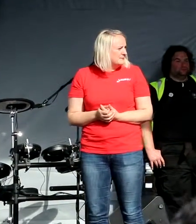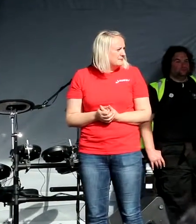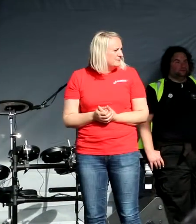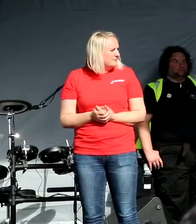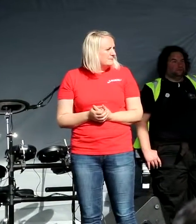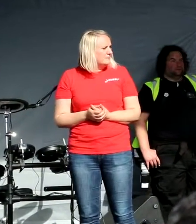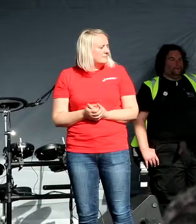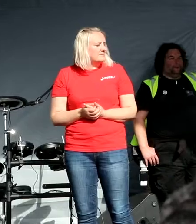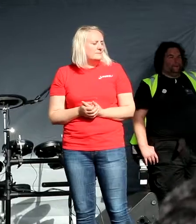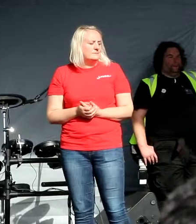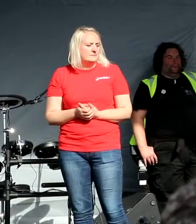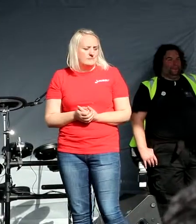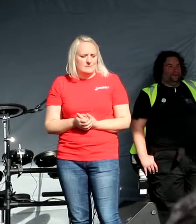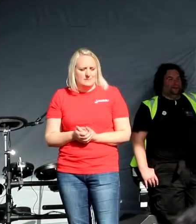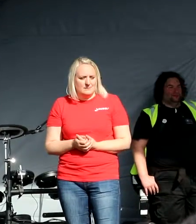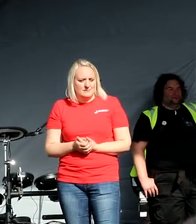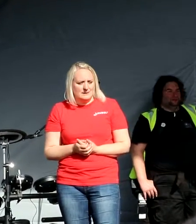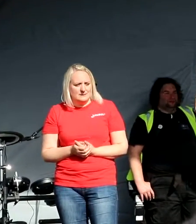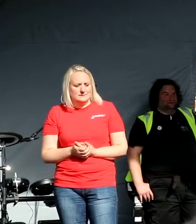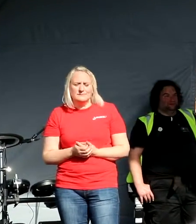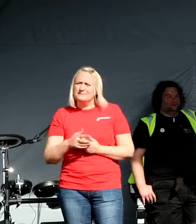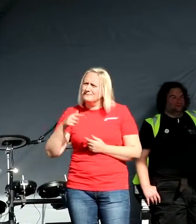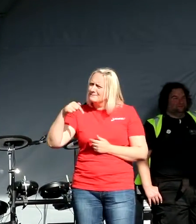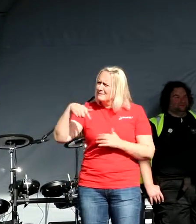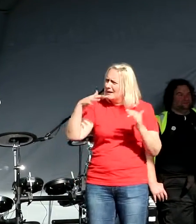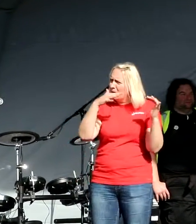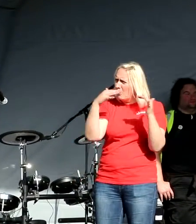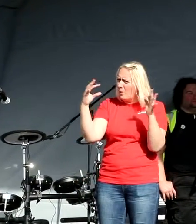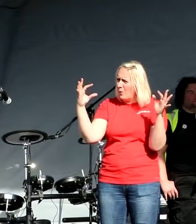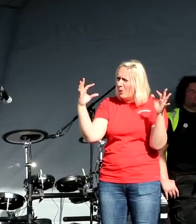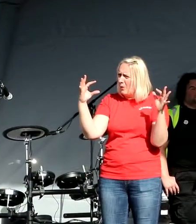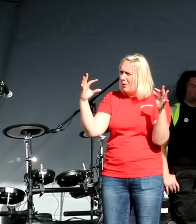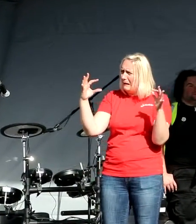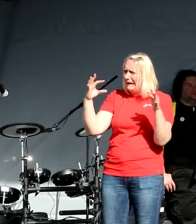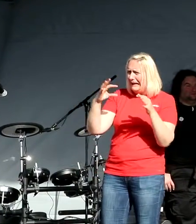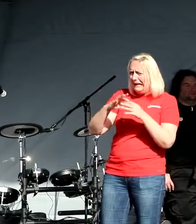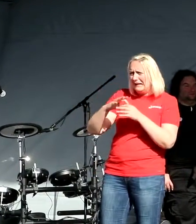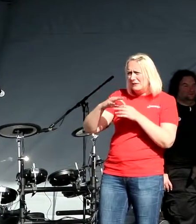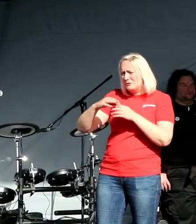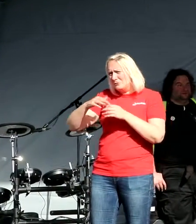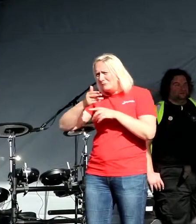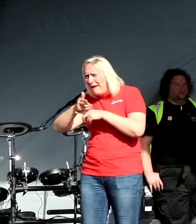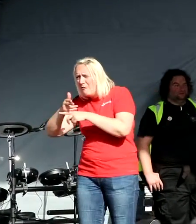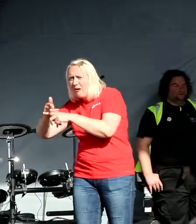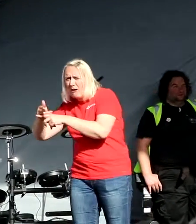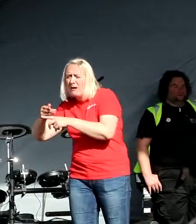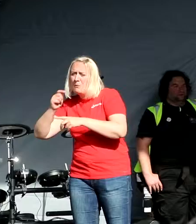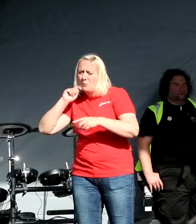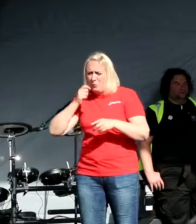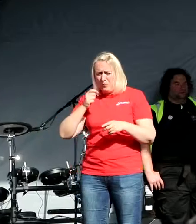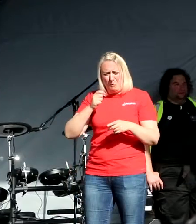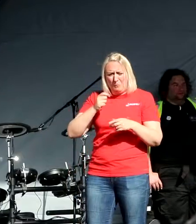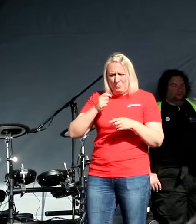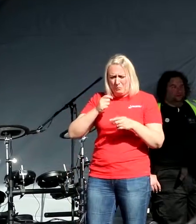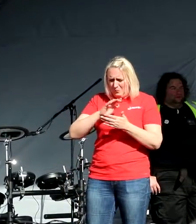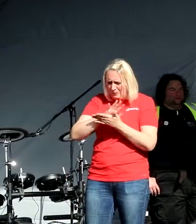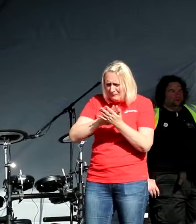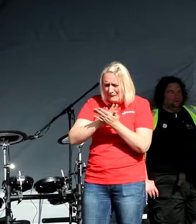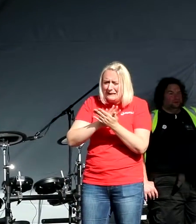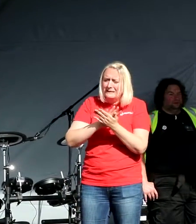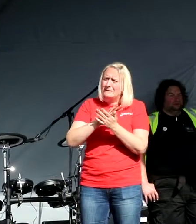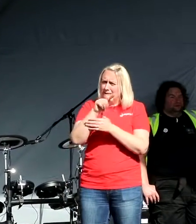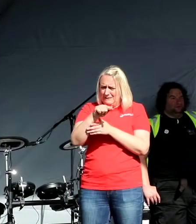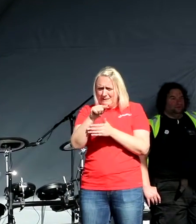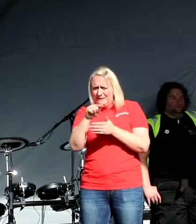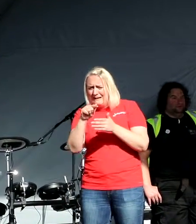Because we said as well that this war on terror won't just bring misery to millions of people in the Middle East